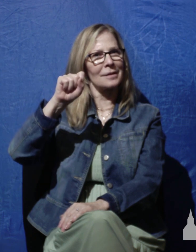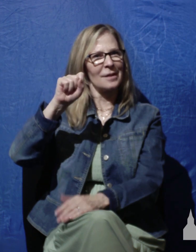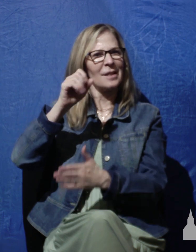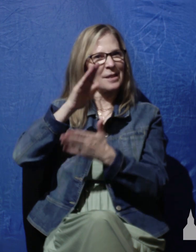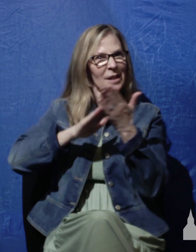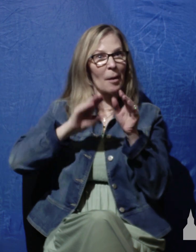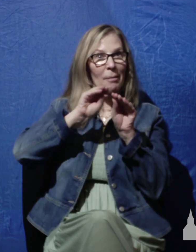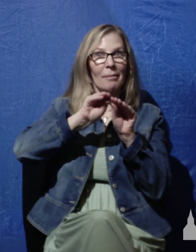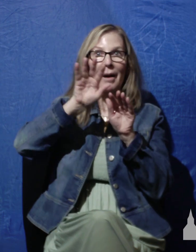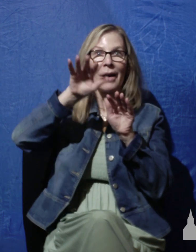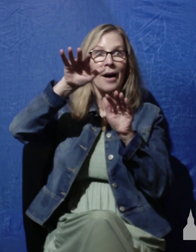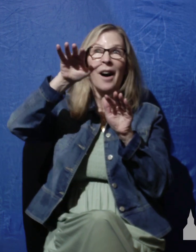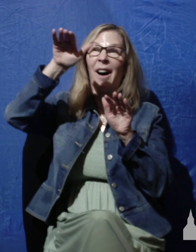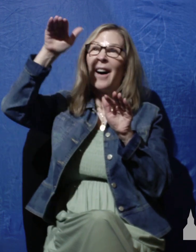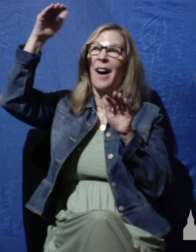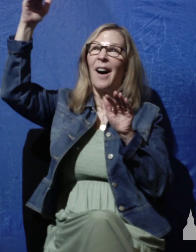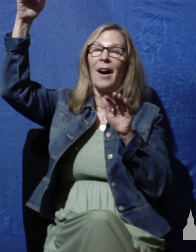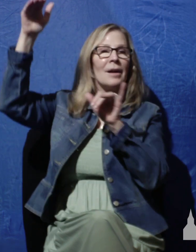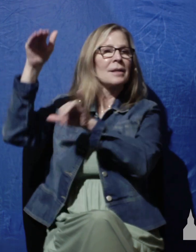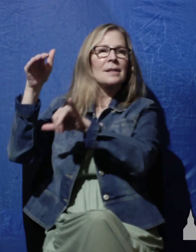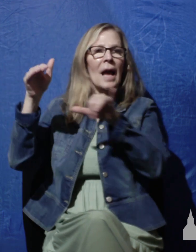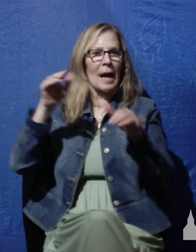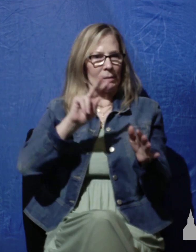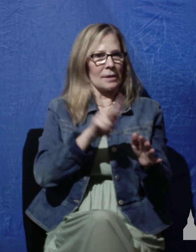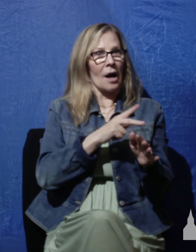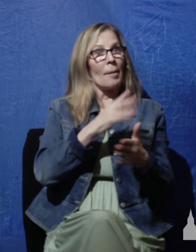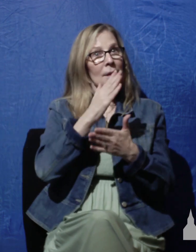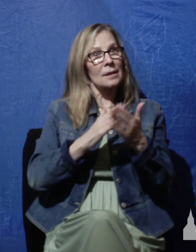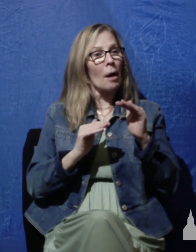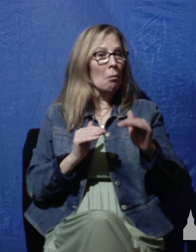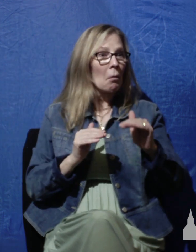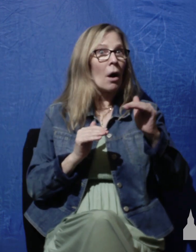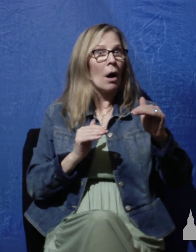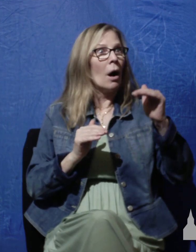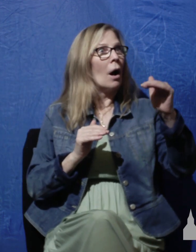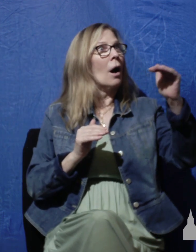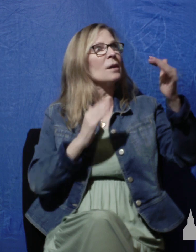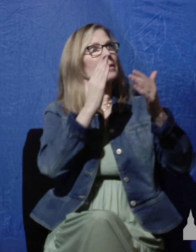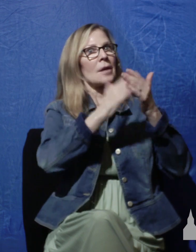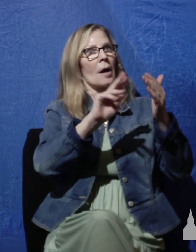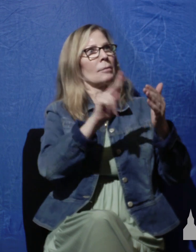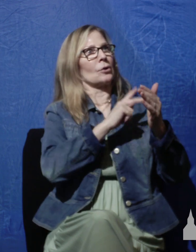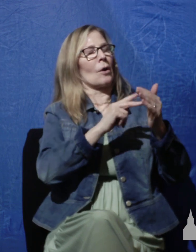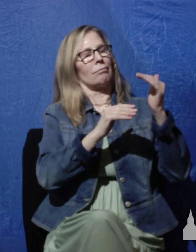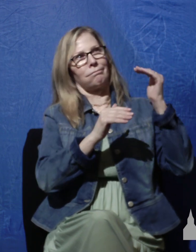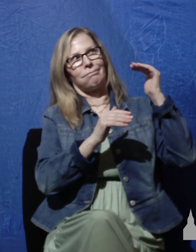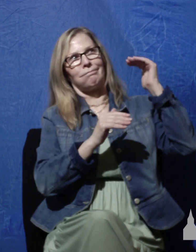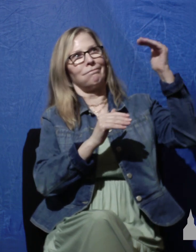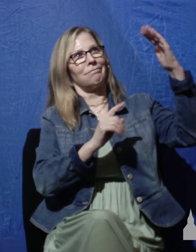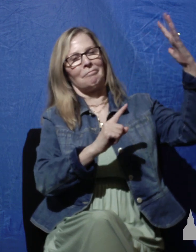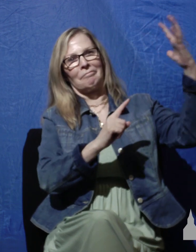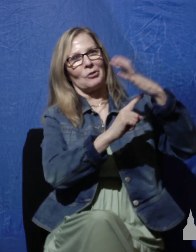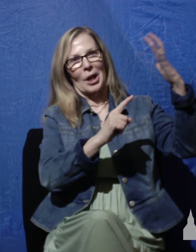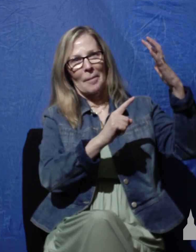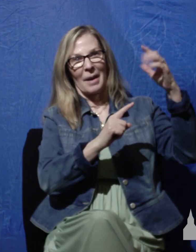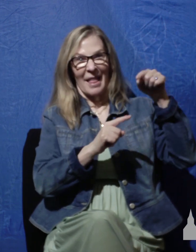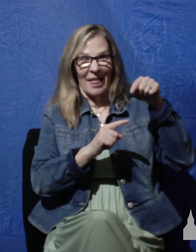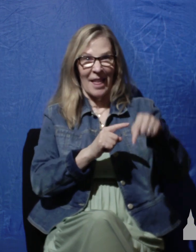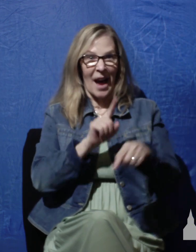the inspired psalms, there are heights of song which overtop the rest. This 103rd psalm has ever seemed to